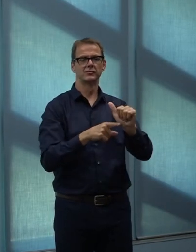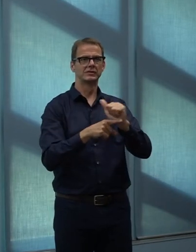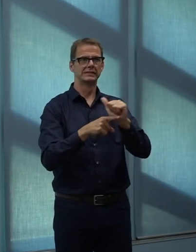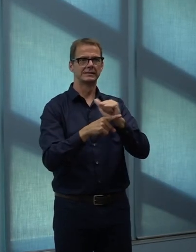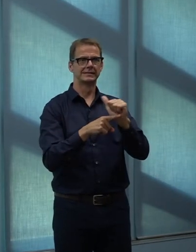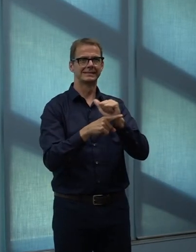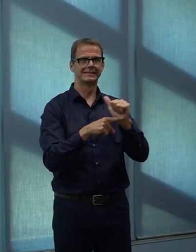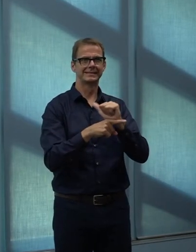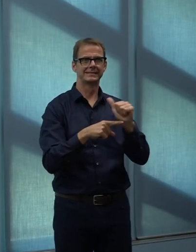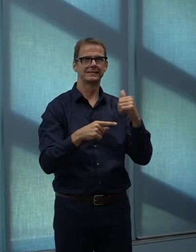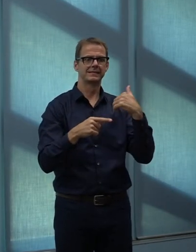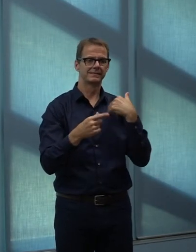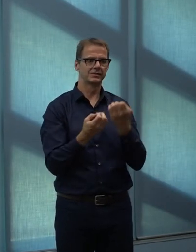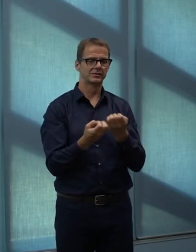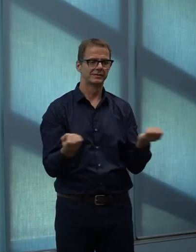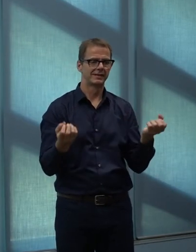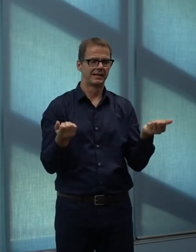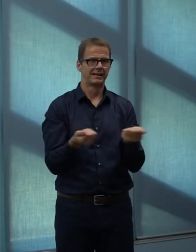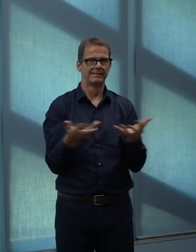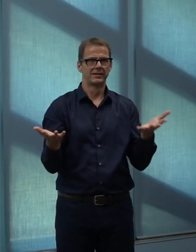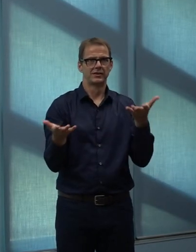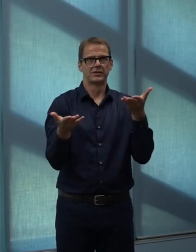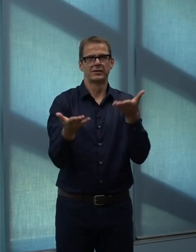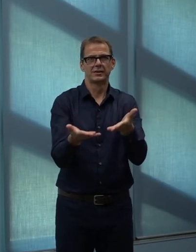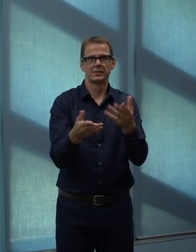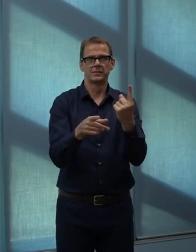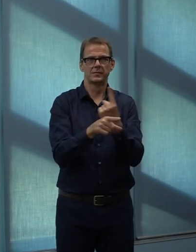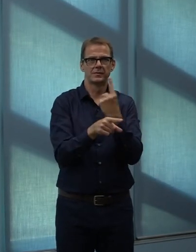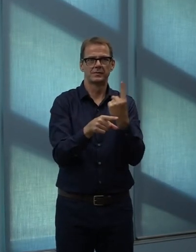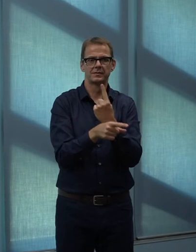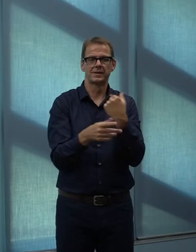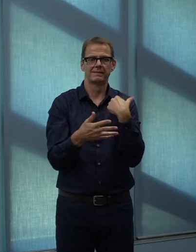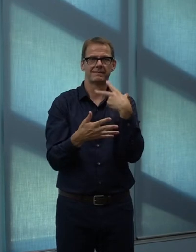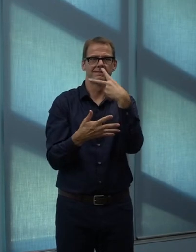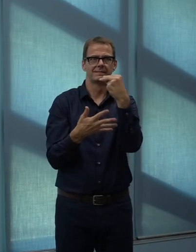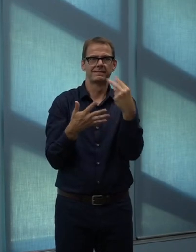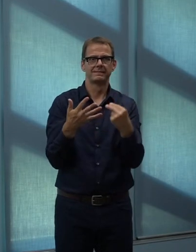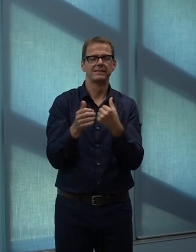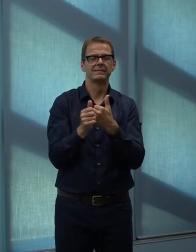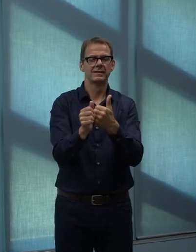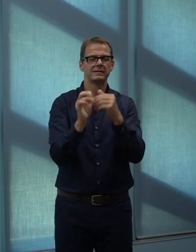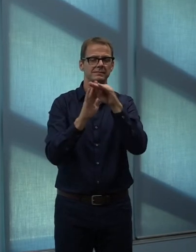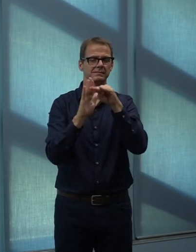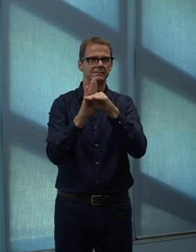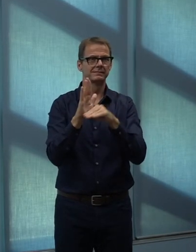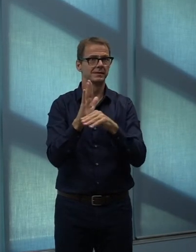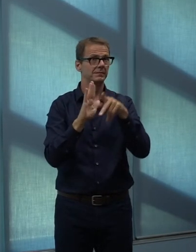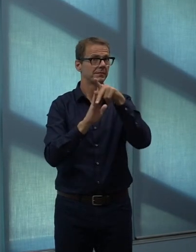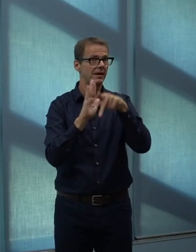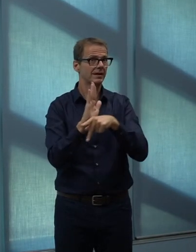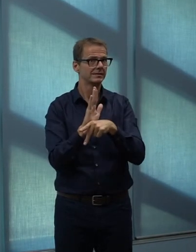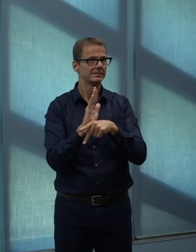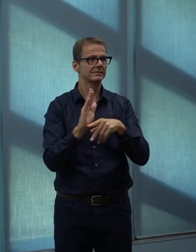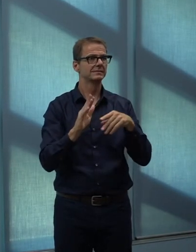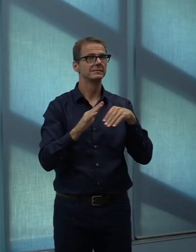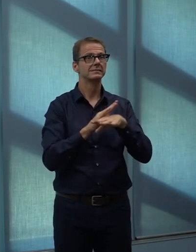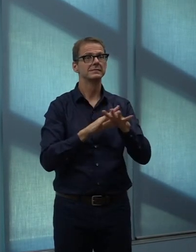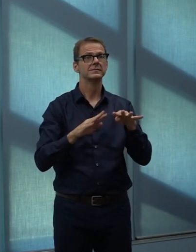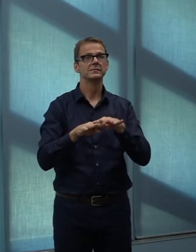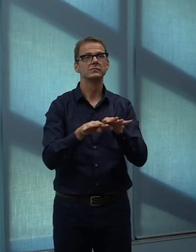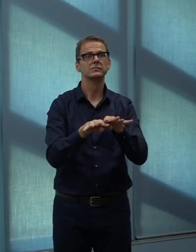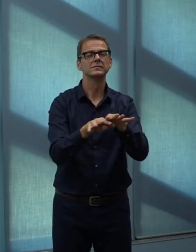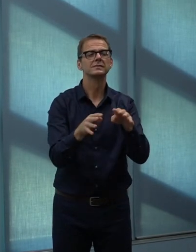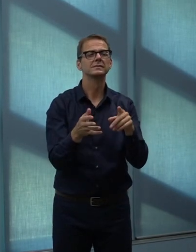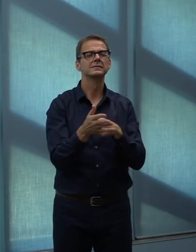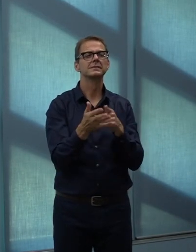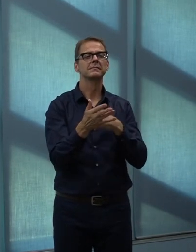as the procedures that allow us to go into some of these locations where there may be some hazards that may or may not be seen.